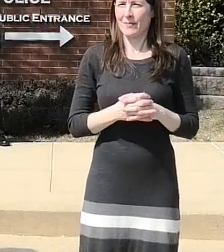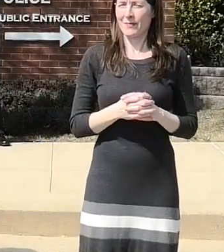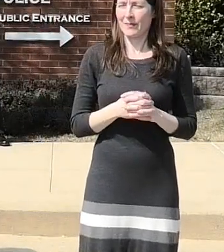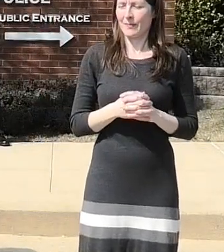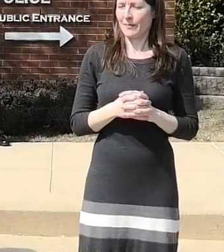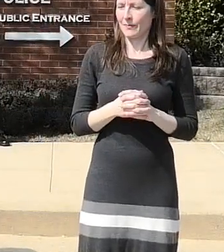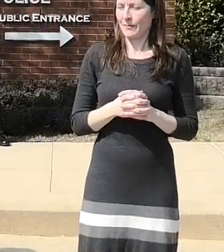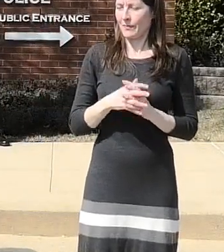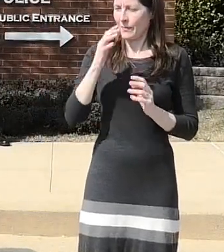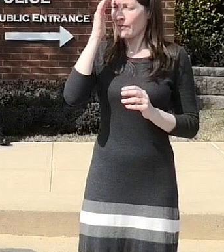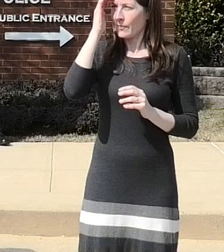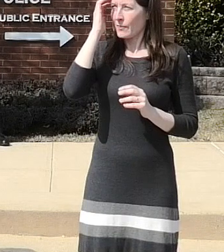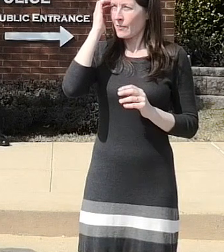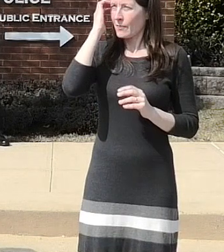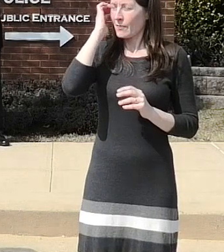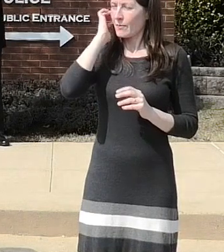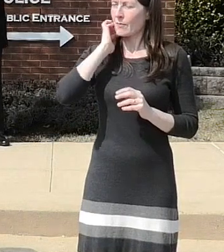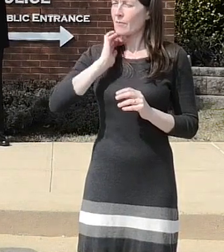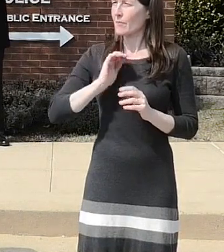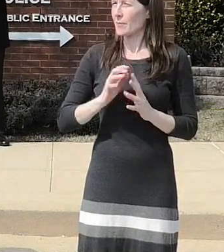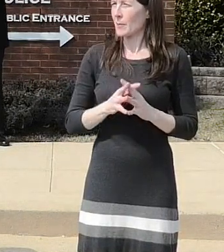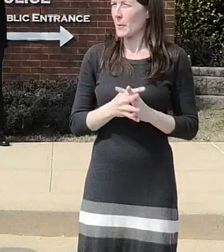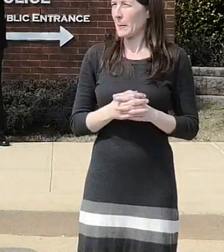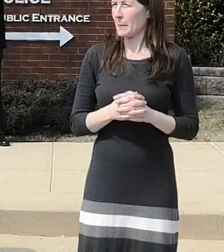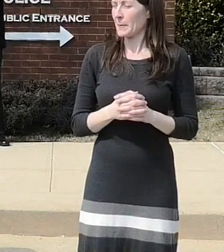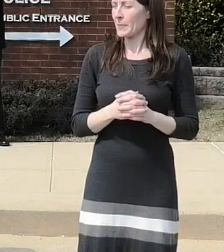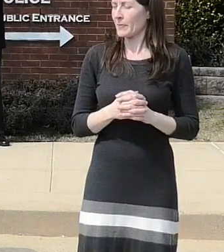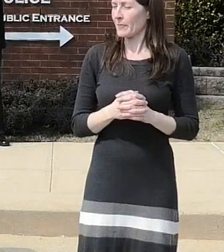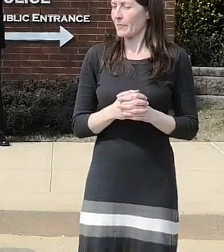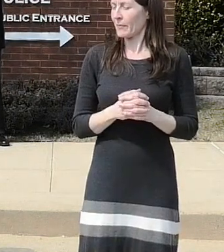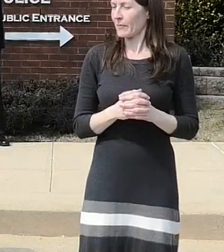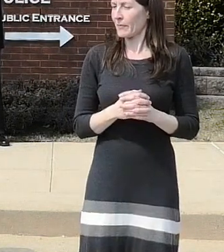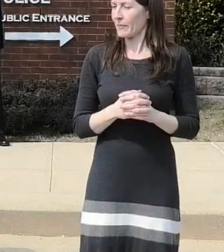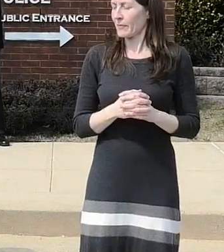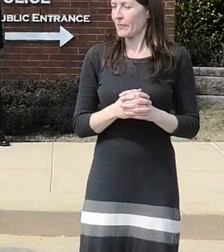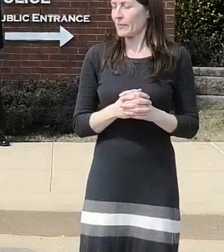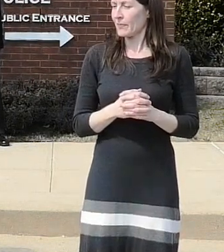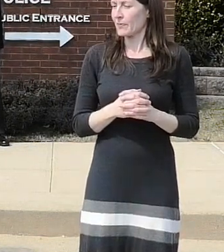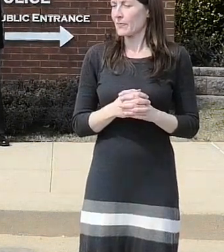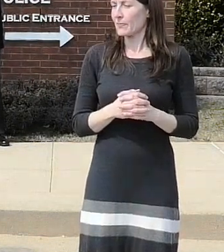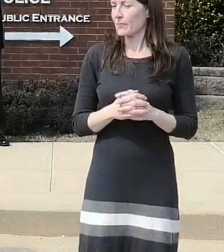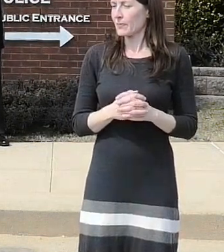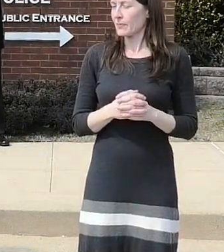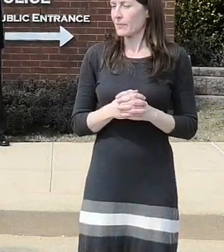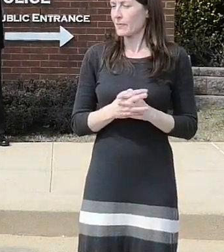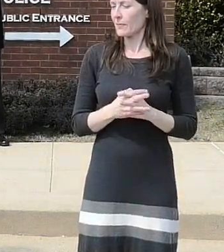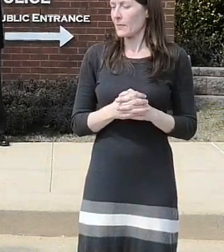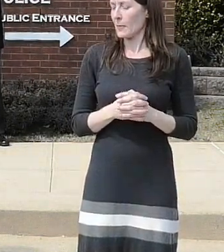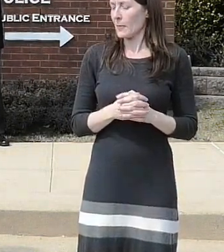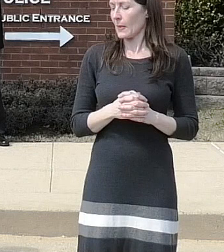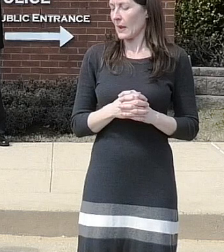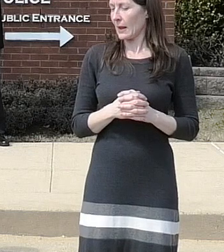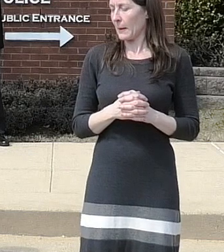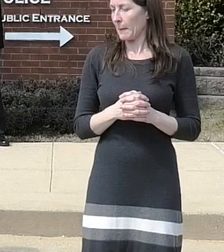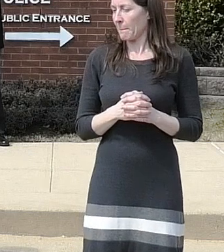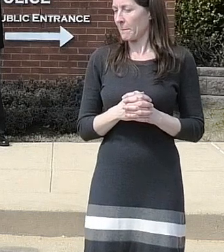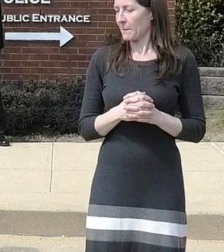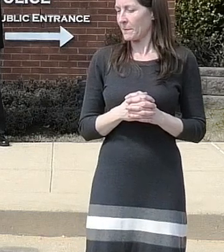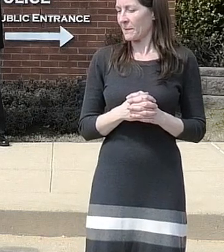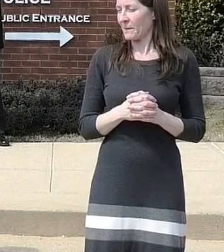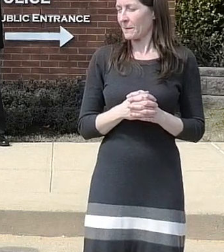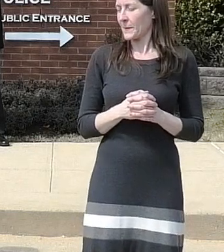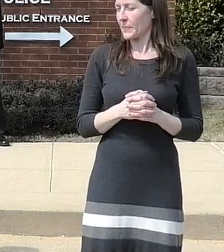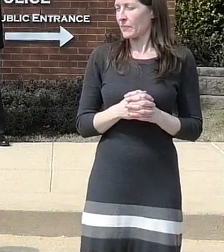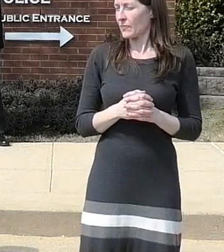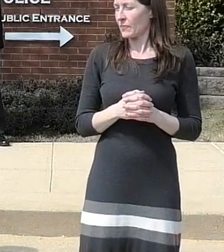was feeling i guess motive is there was this uh these people who were chosen why were they chosen